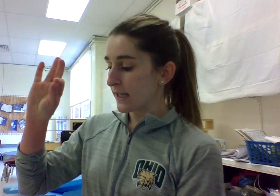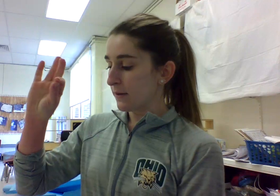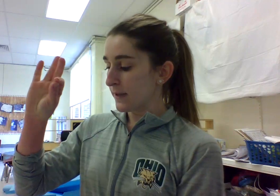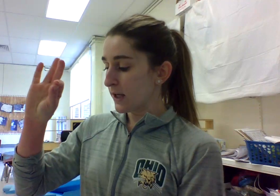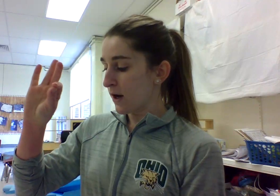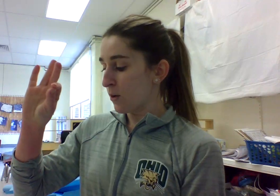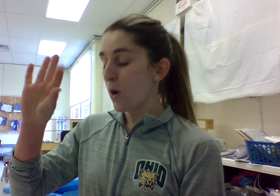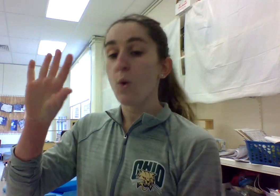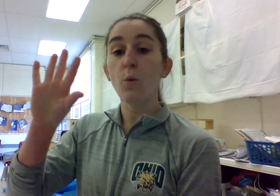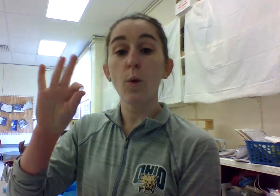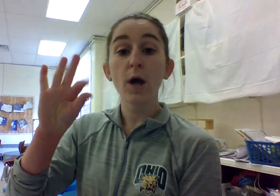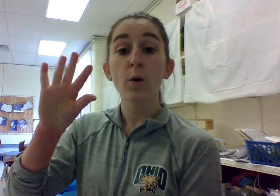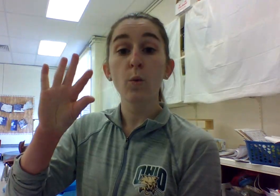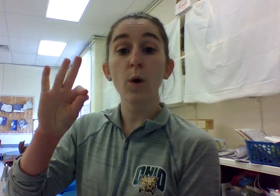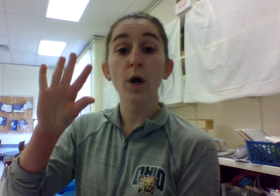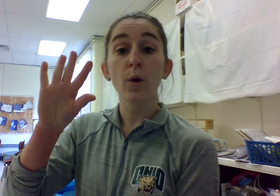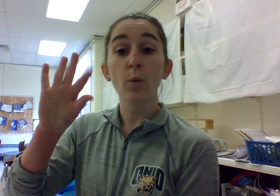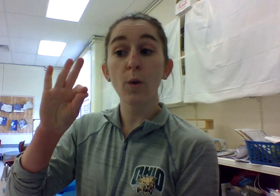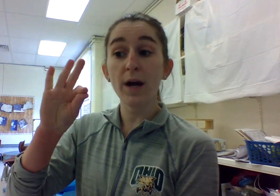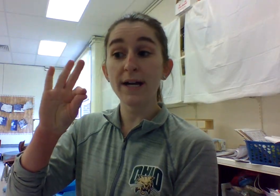here we go. Wuh, wuh, was.